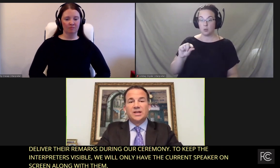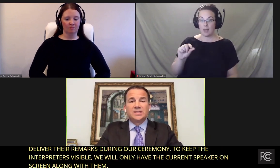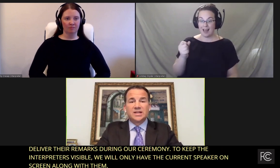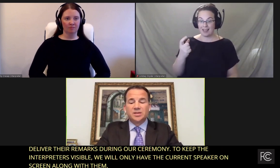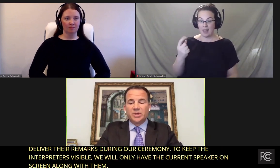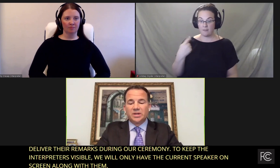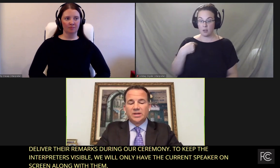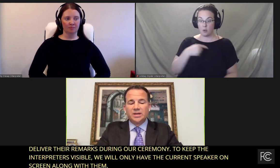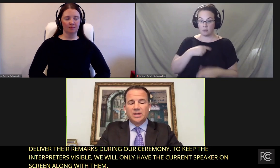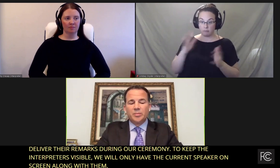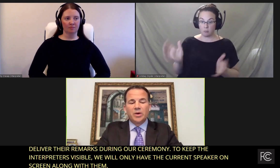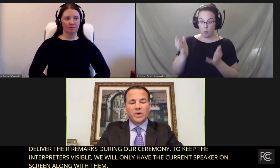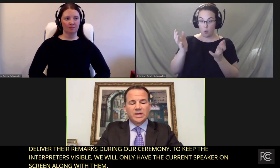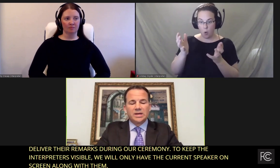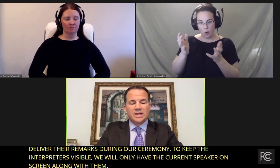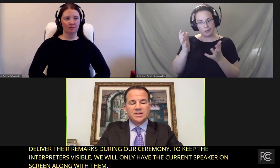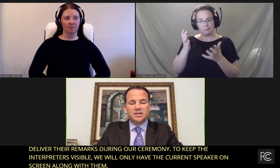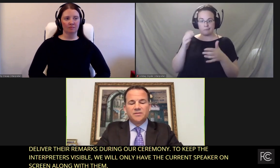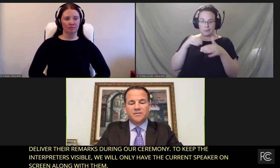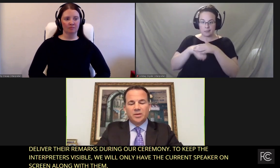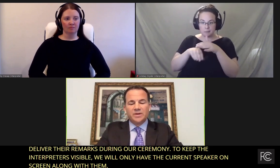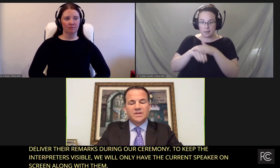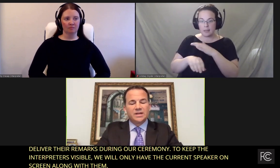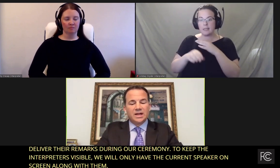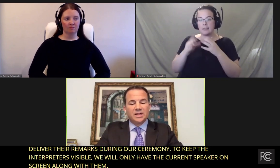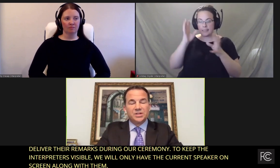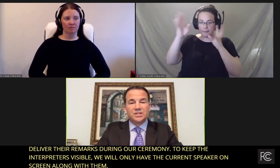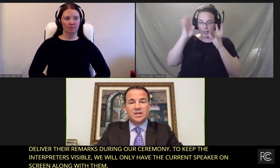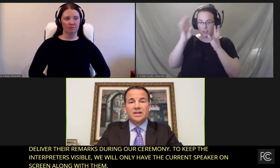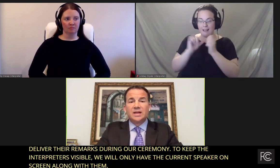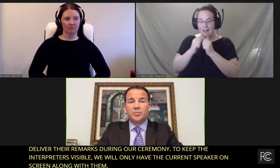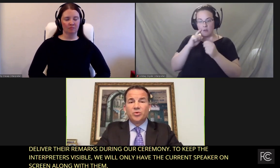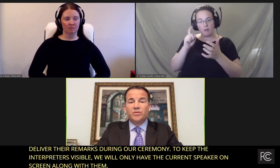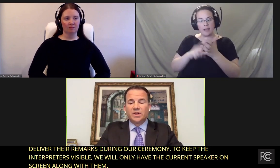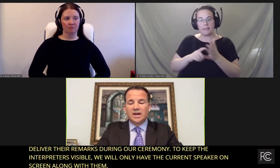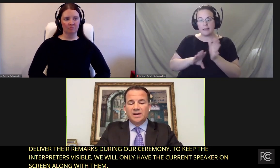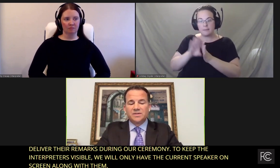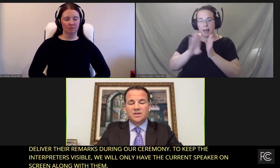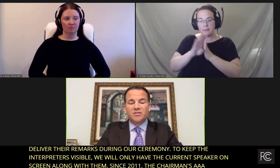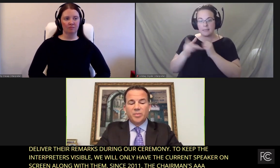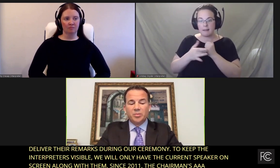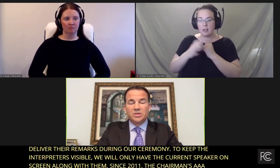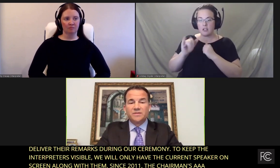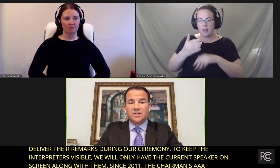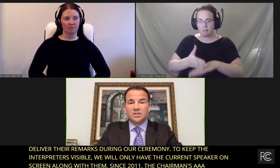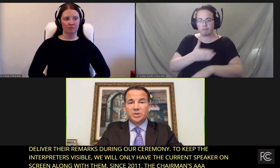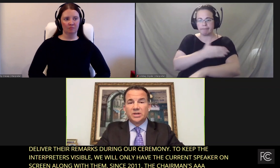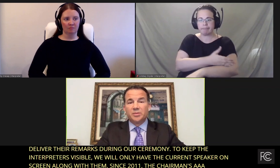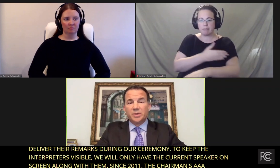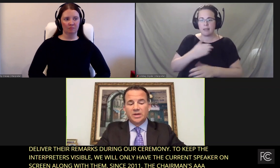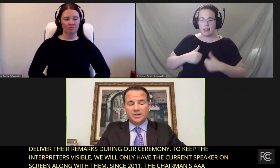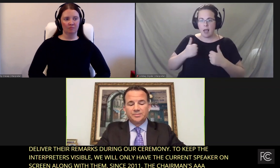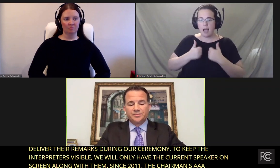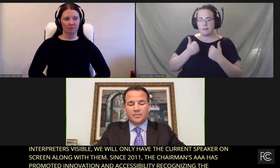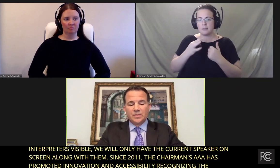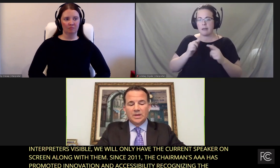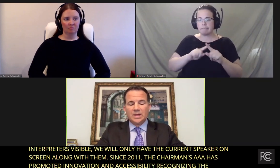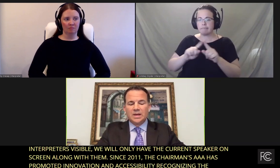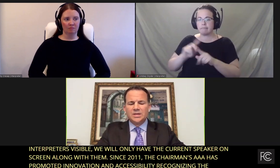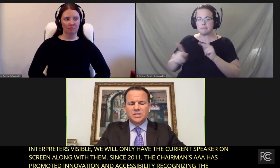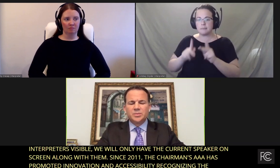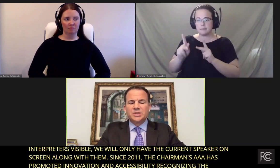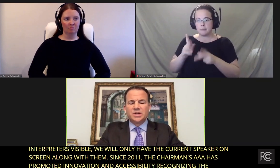innovation and accessibility by recognizing the development of technologies that improve the lives of members of the disability community.